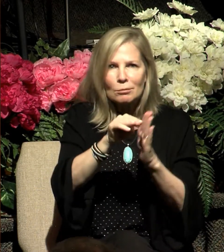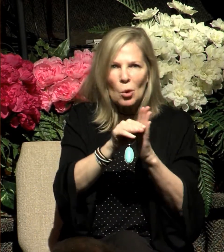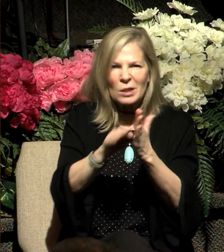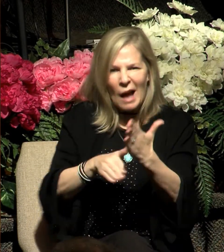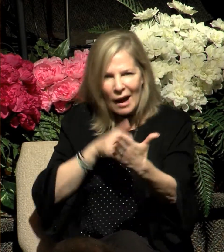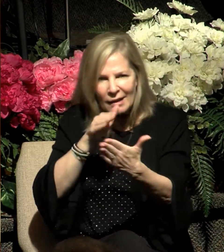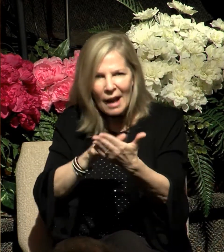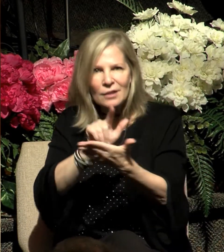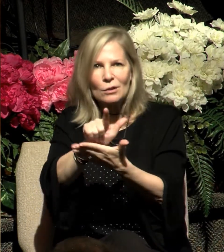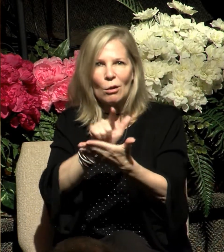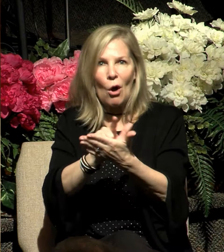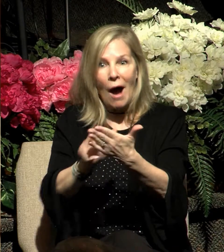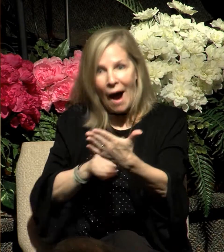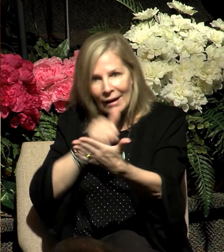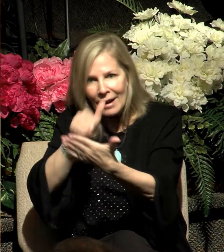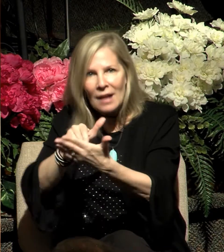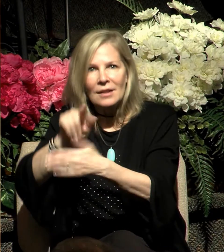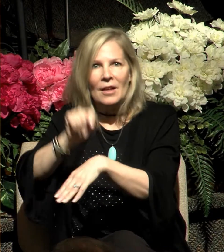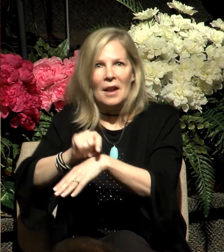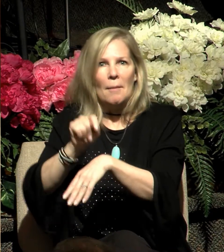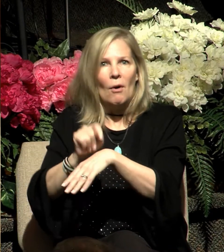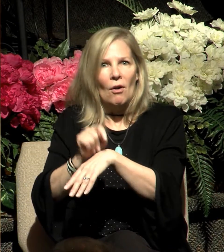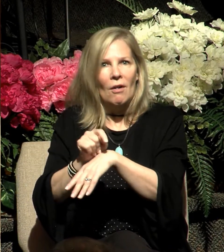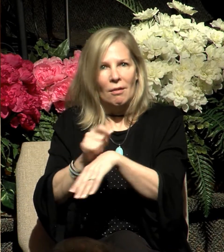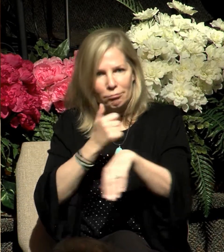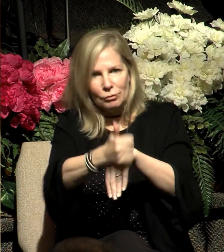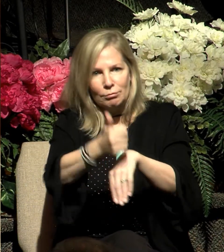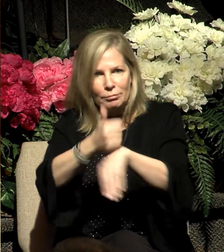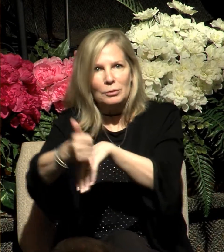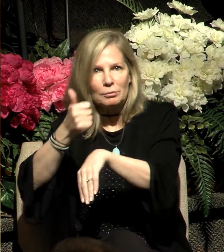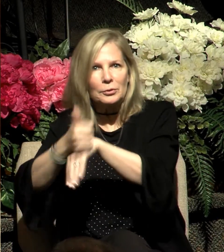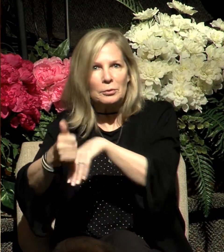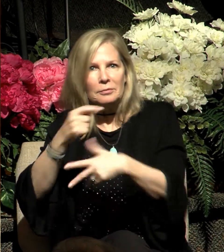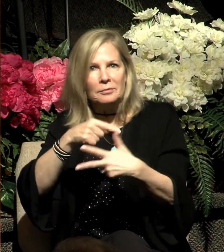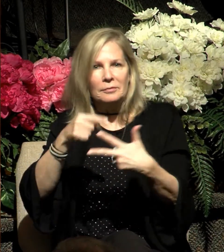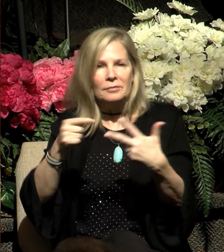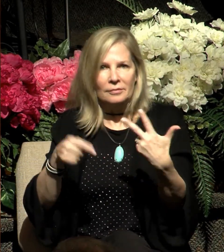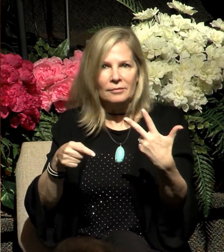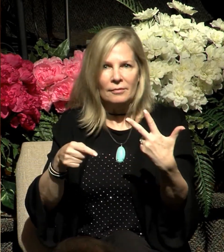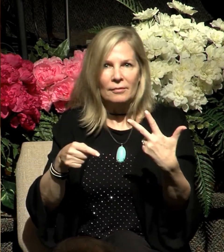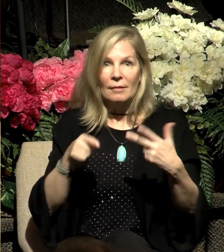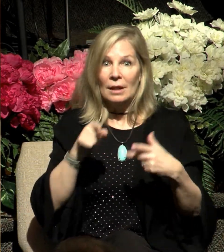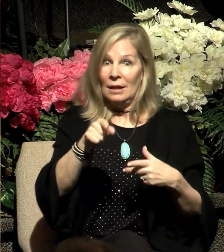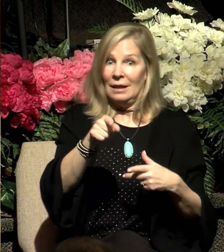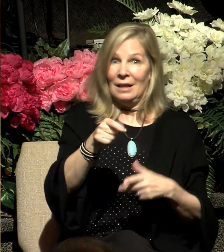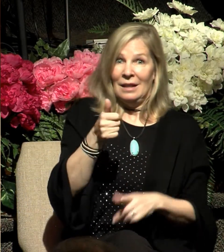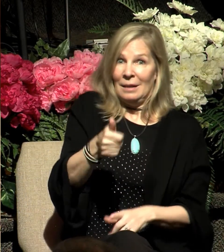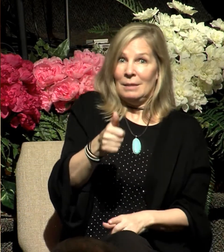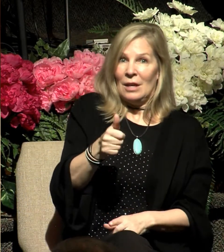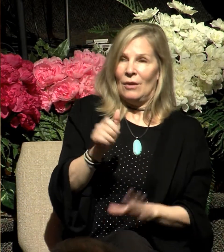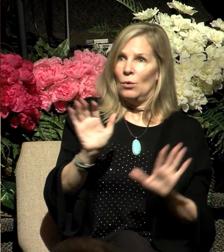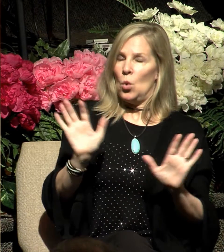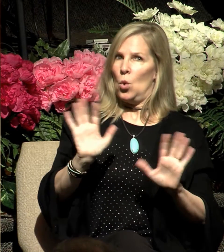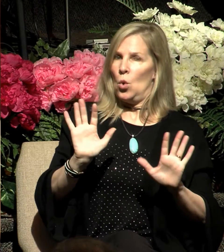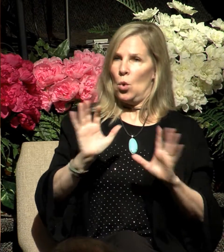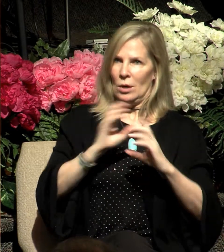of God that stood at that time in the city of Jerusalem. But in the process of presenting his defense,